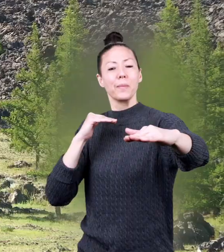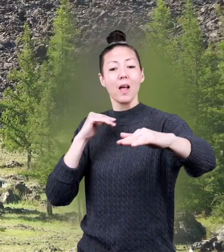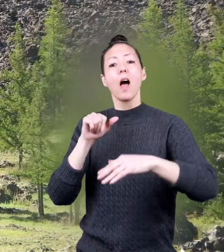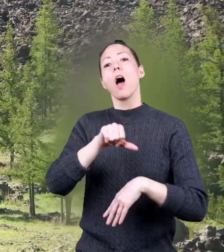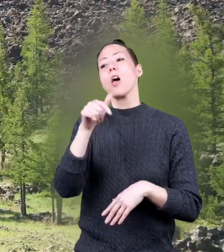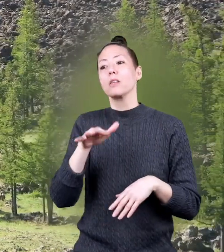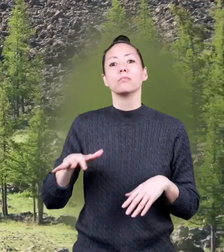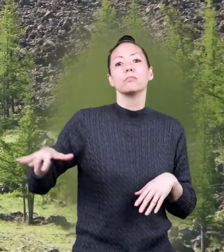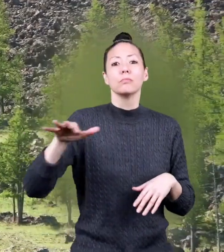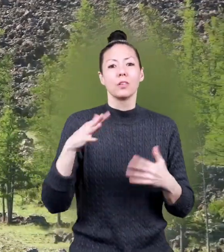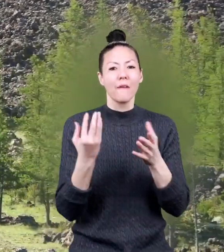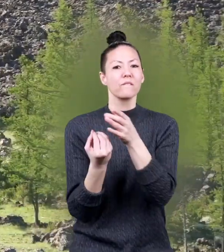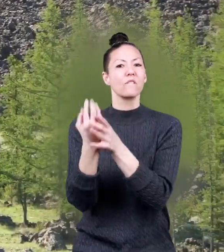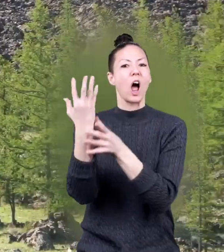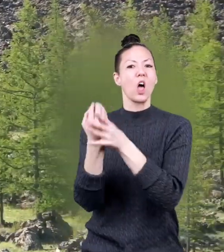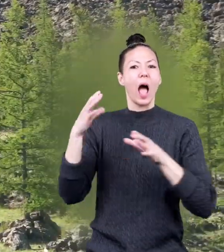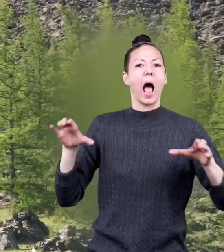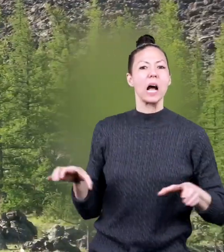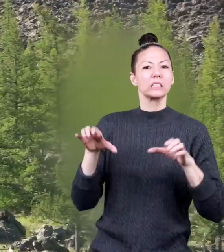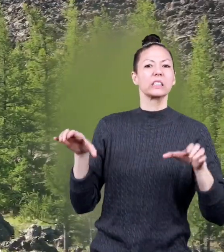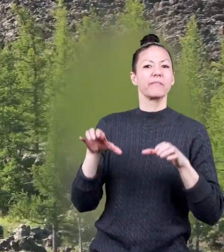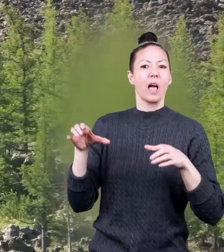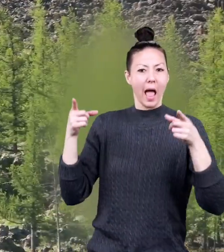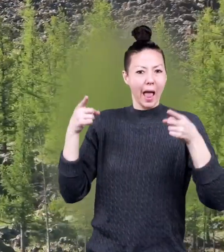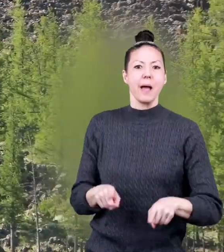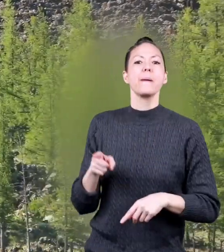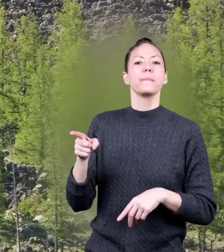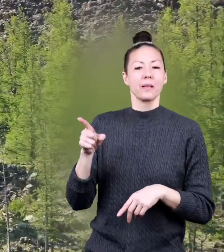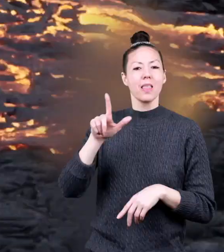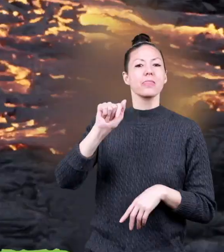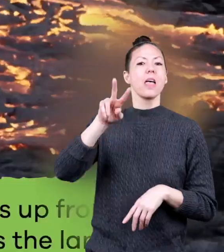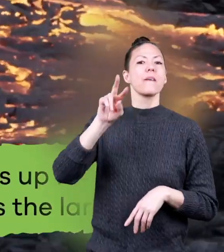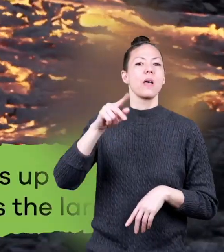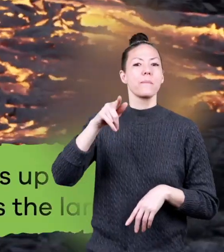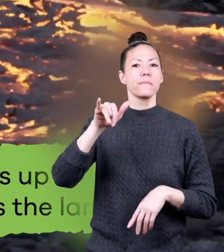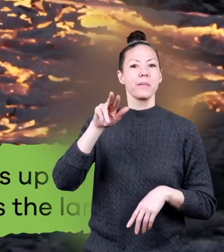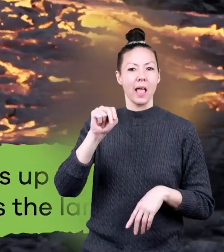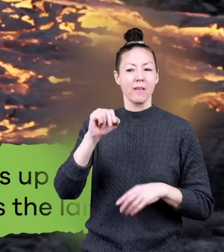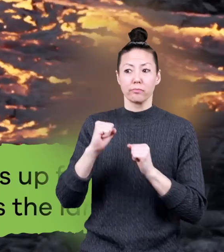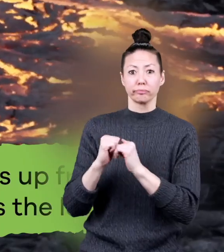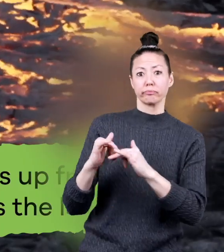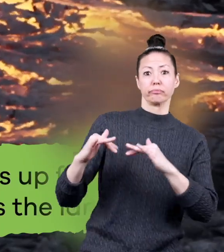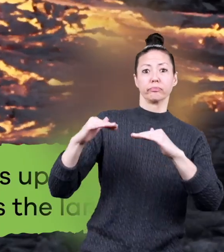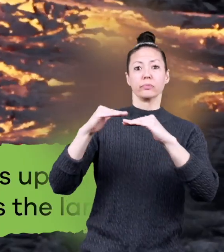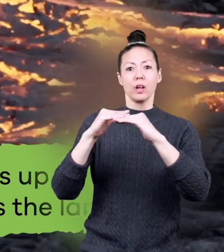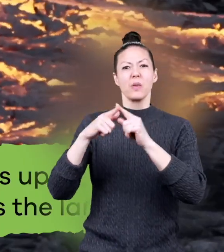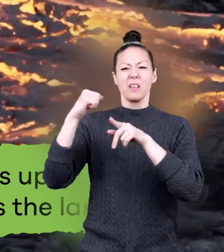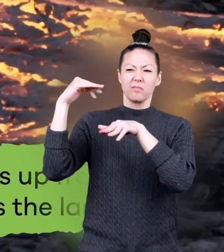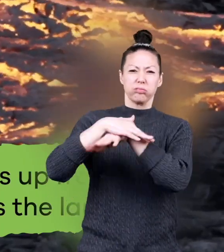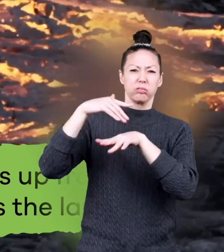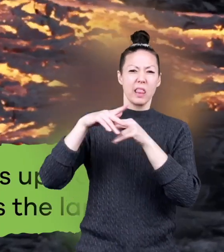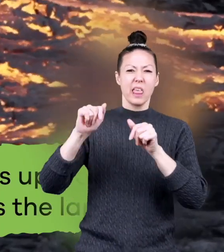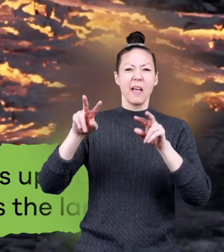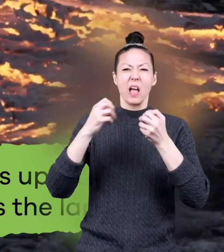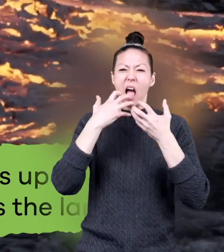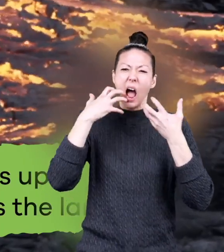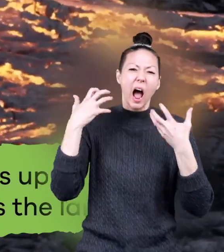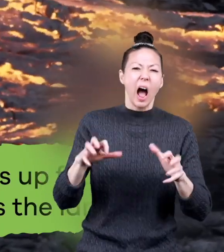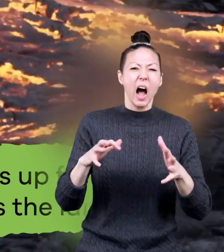Others are the product of volcanic activity. Lava planes form when lava pushes up from below the ground